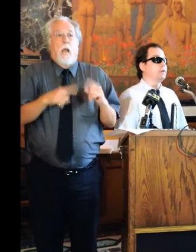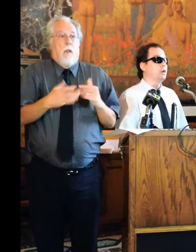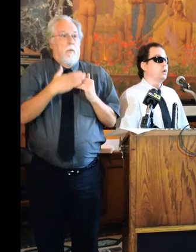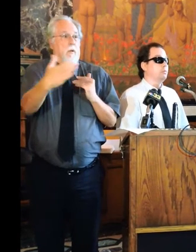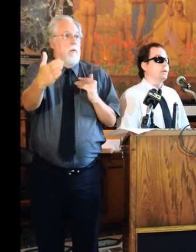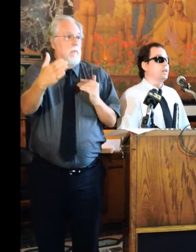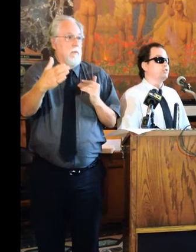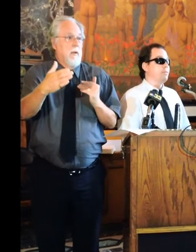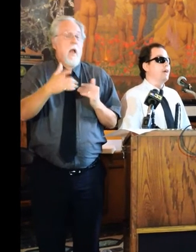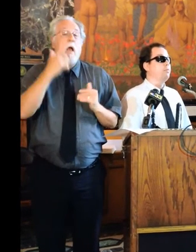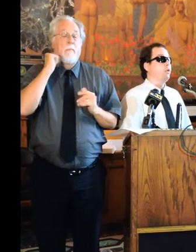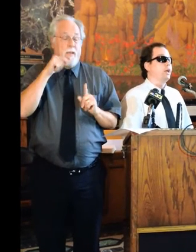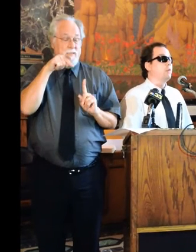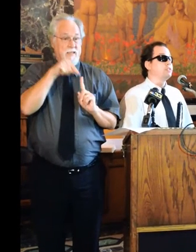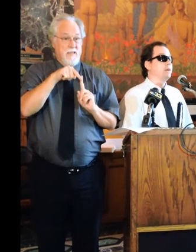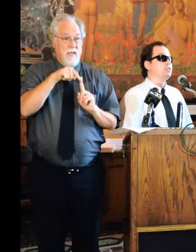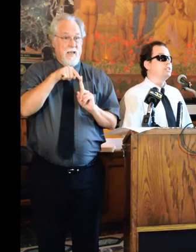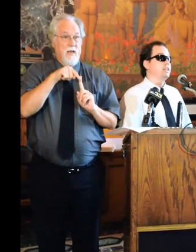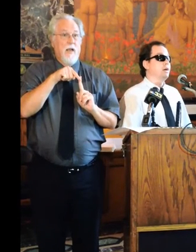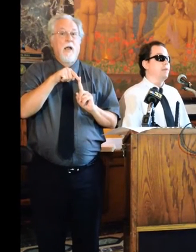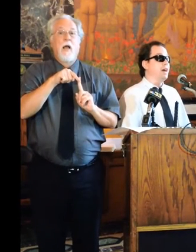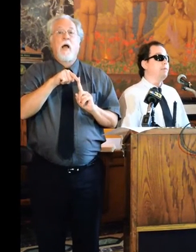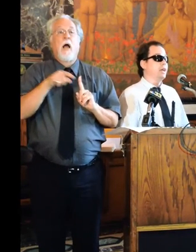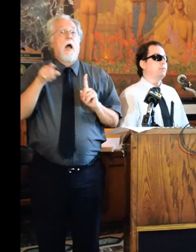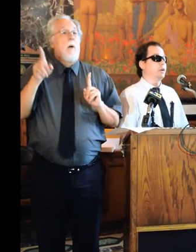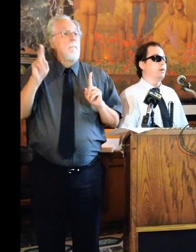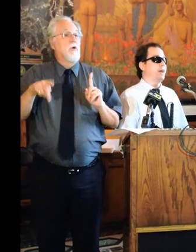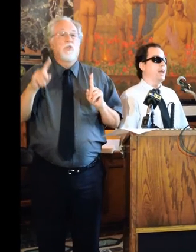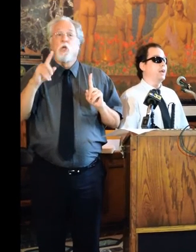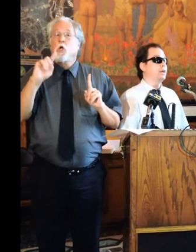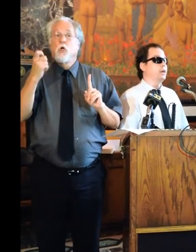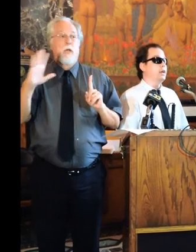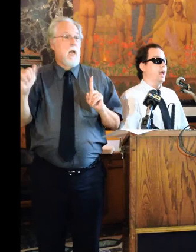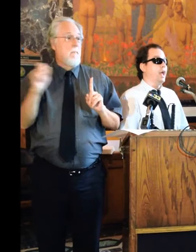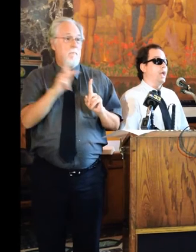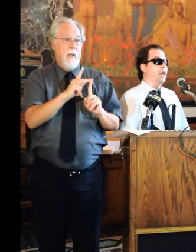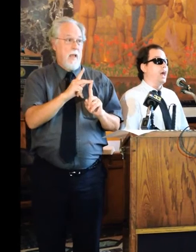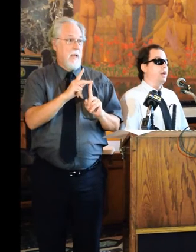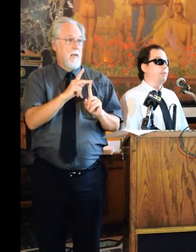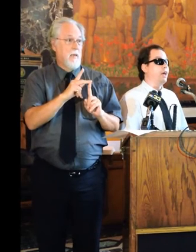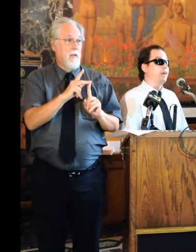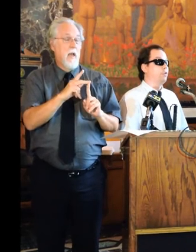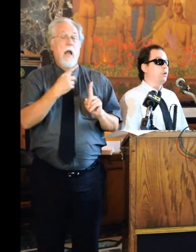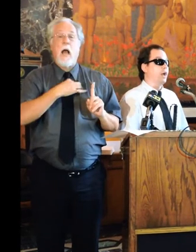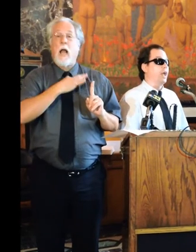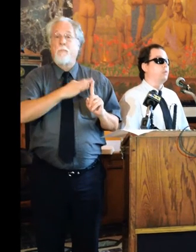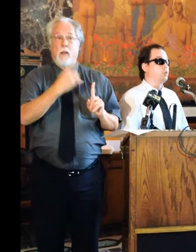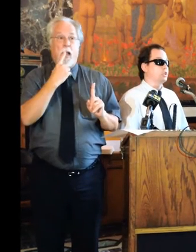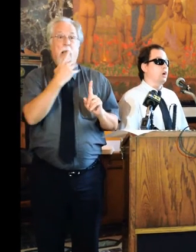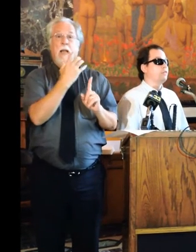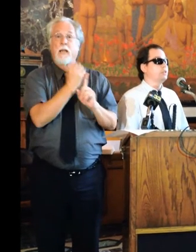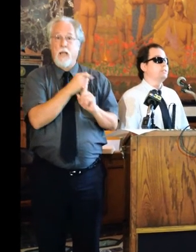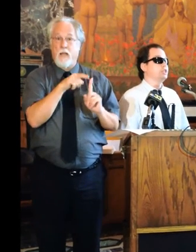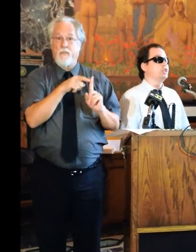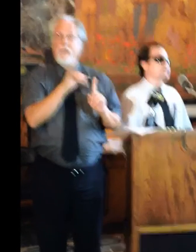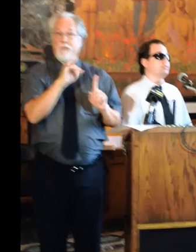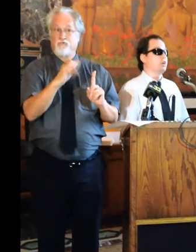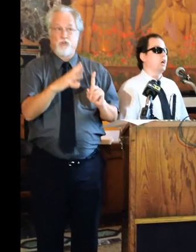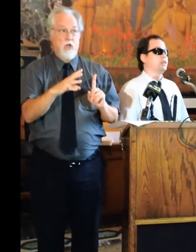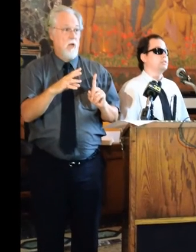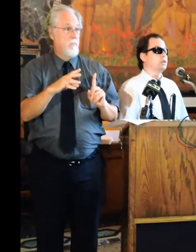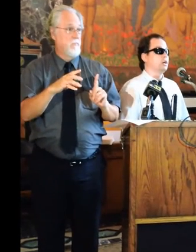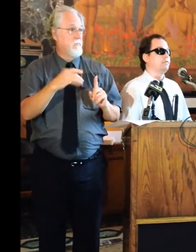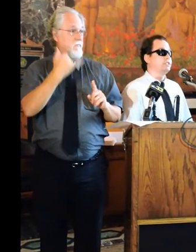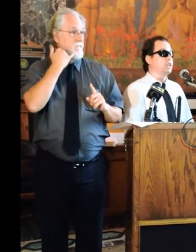my life. Because, from that point, our receptionist ended up not being able to come back. And, I applied for and was offered the position